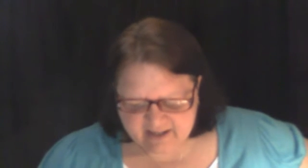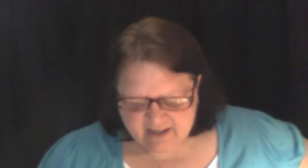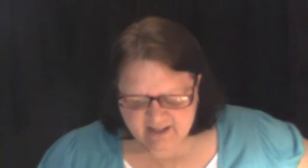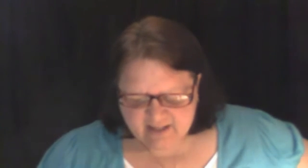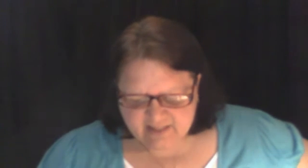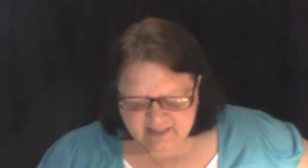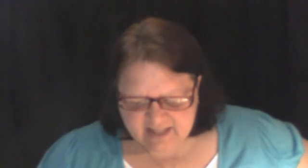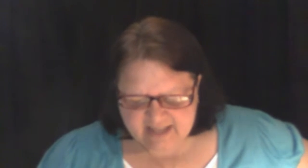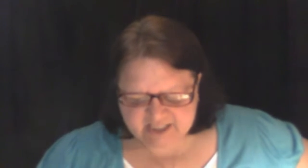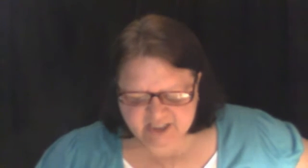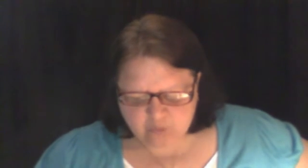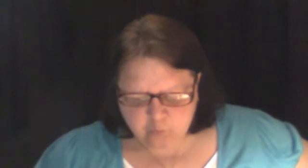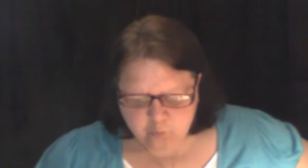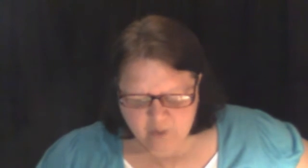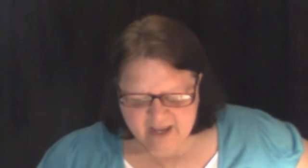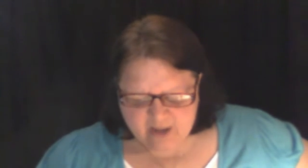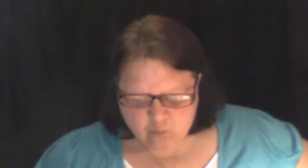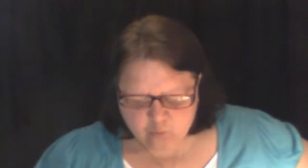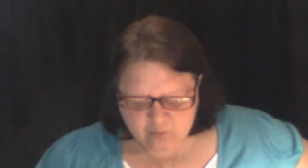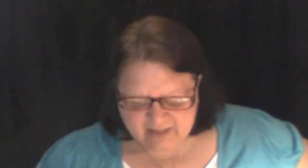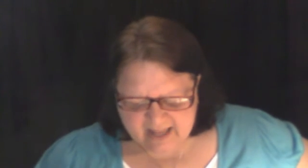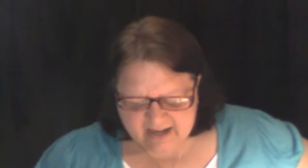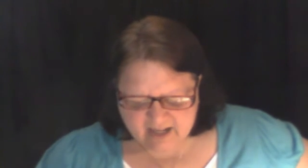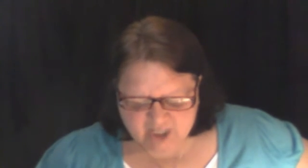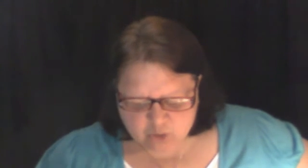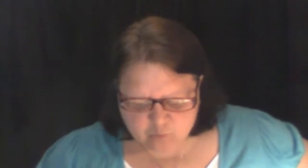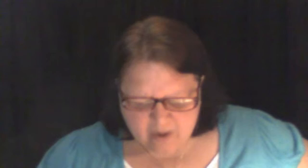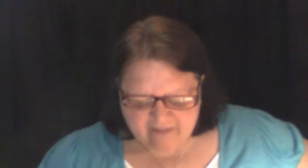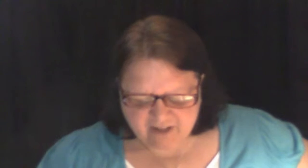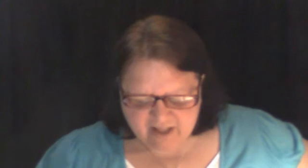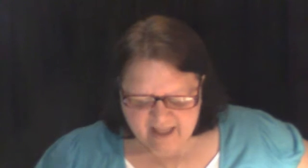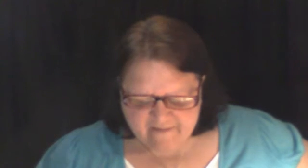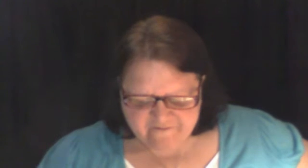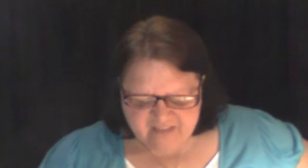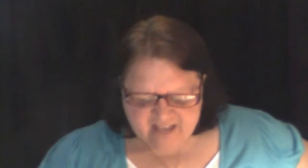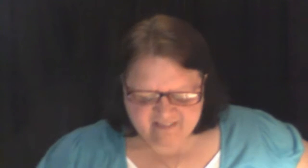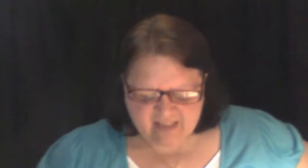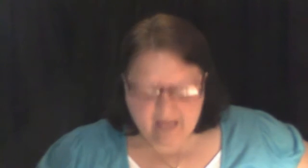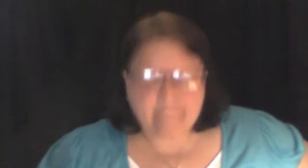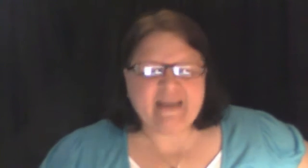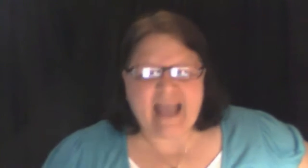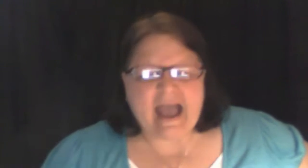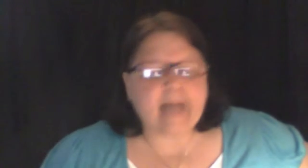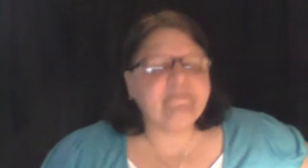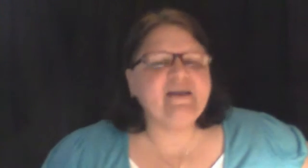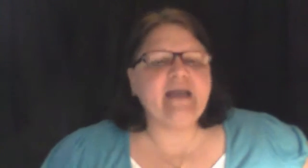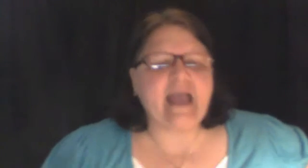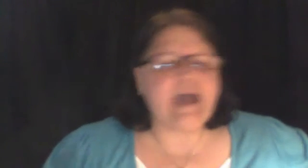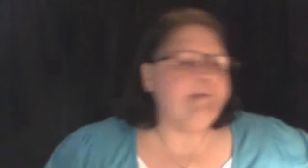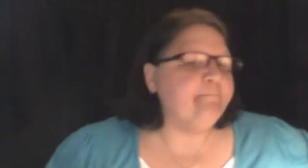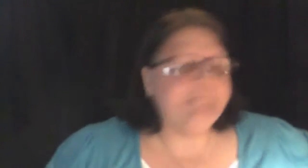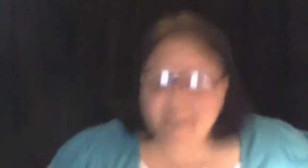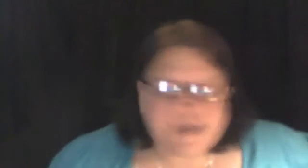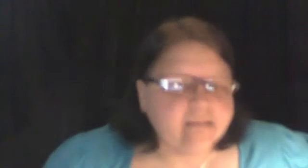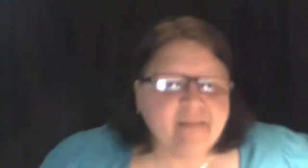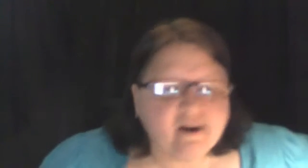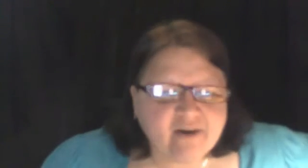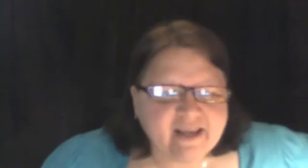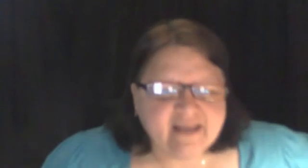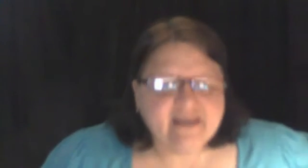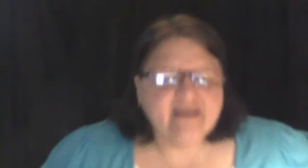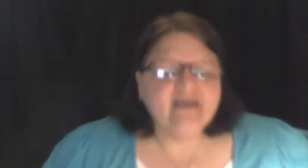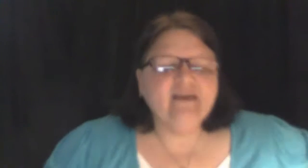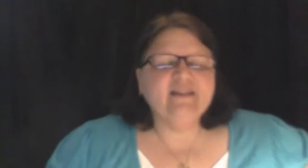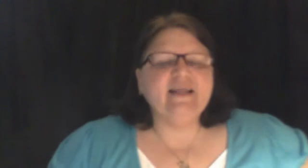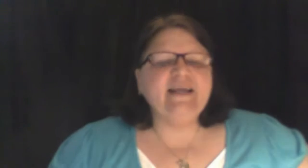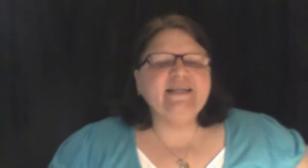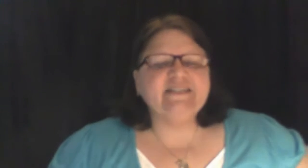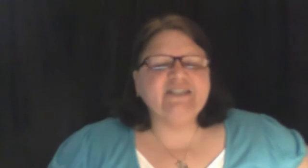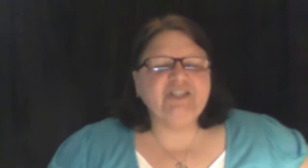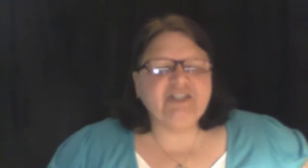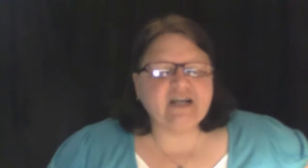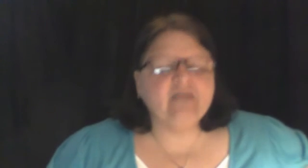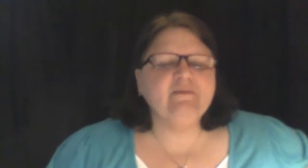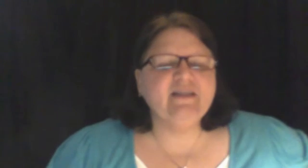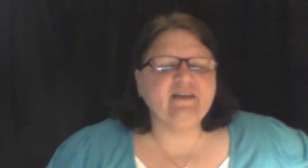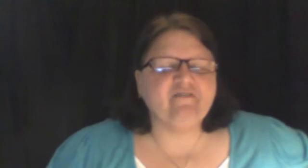lest we let us revel and feast and be happy and make merry. Ladies and gentlemen, the